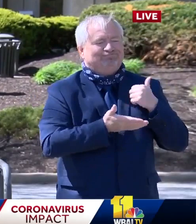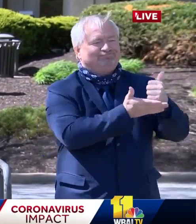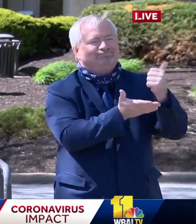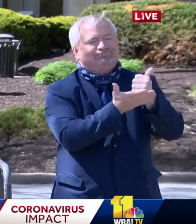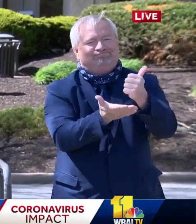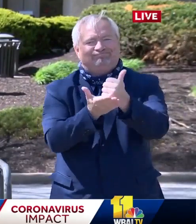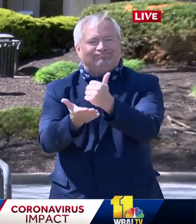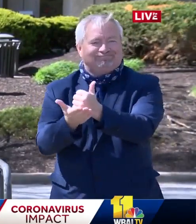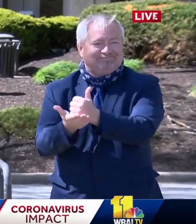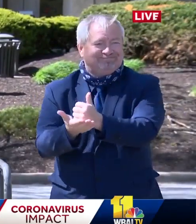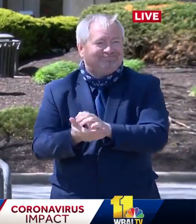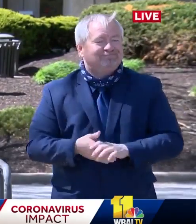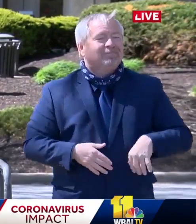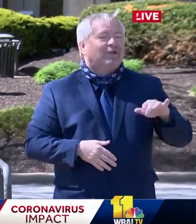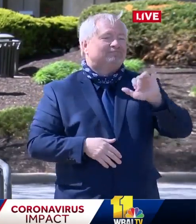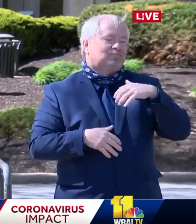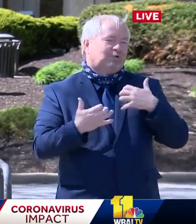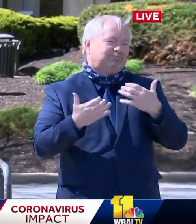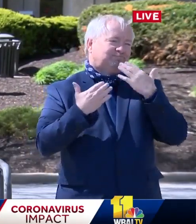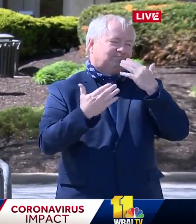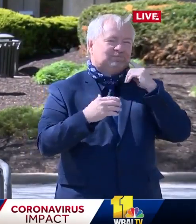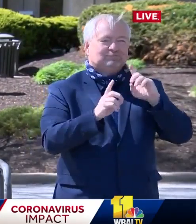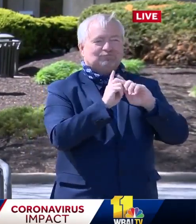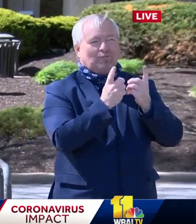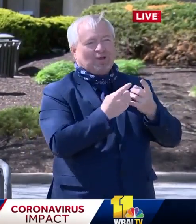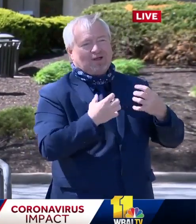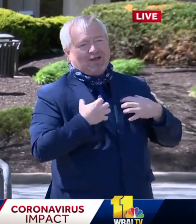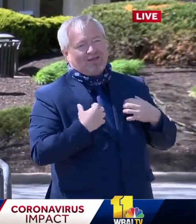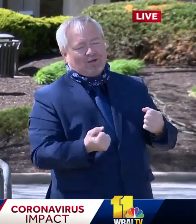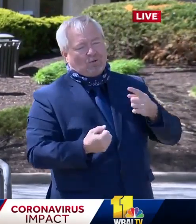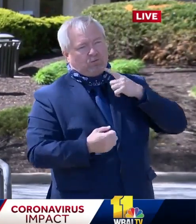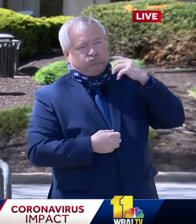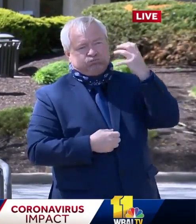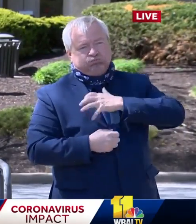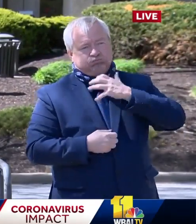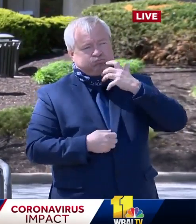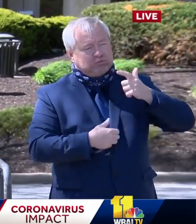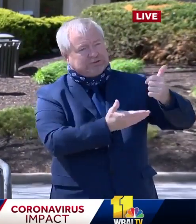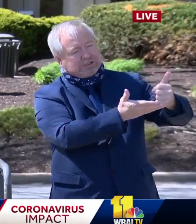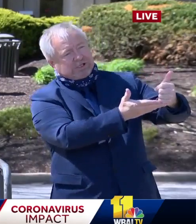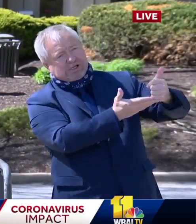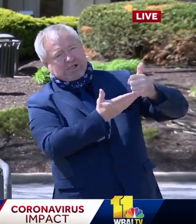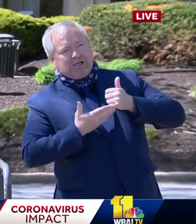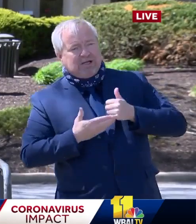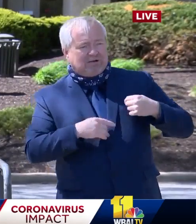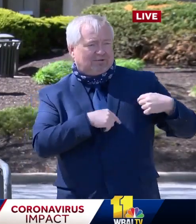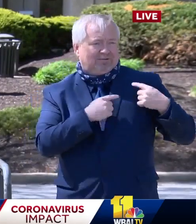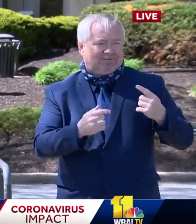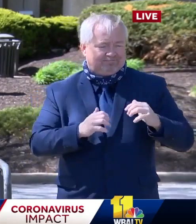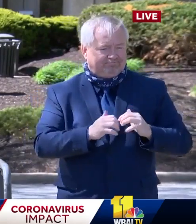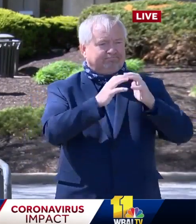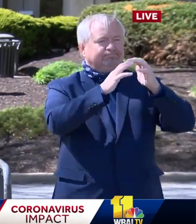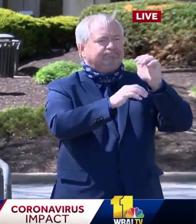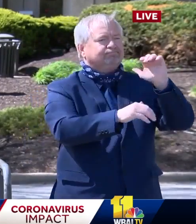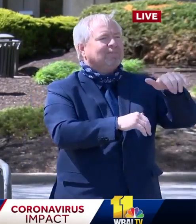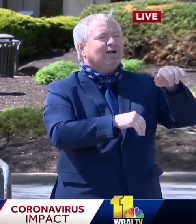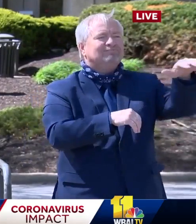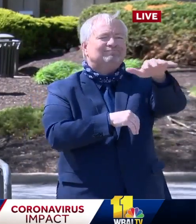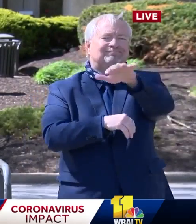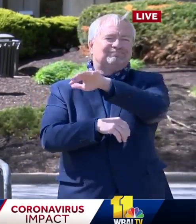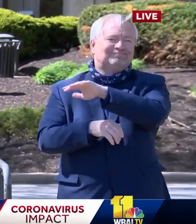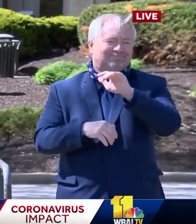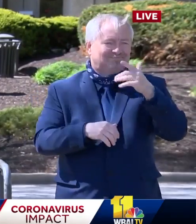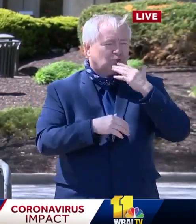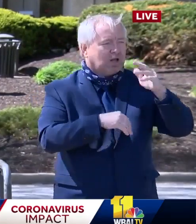of Maryland Health Department, which has been really instrumental in helping us to facilitate that site as well as the National Guard and the United States